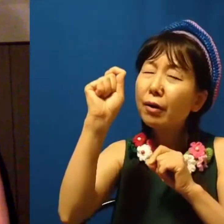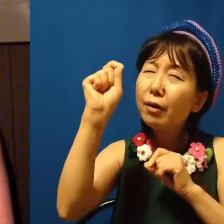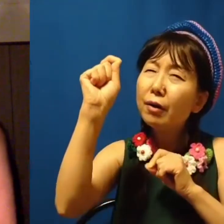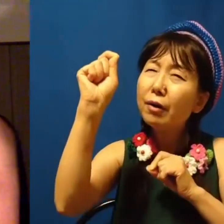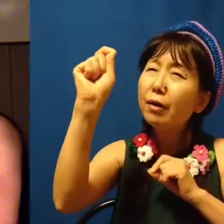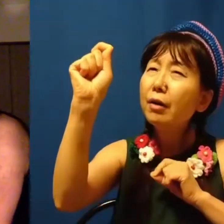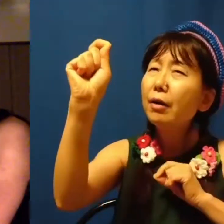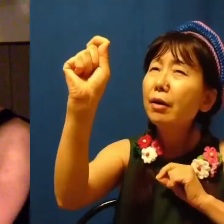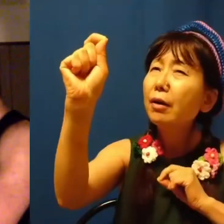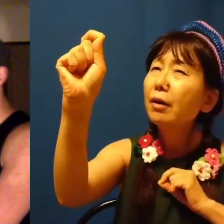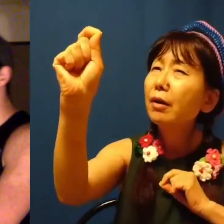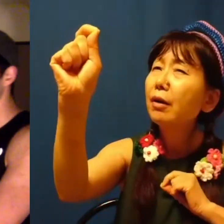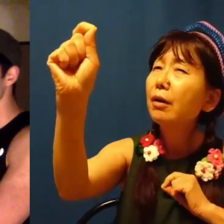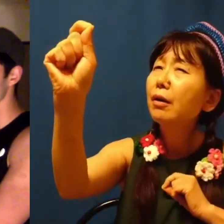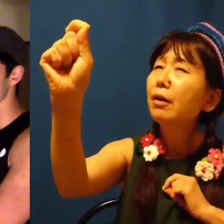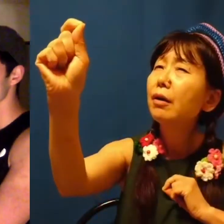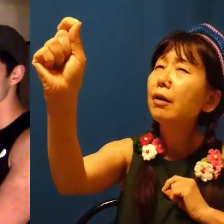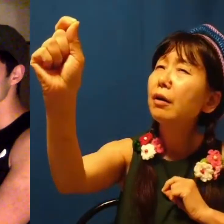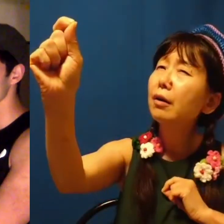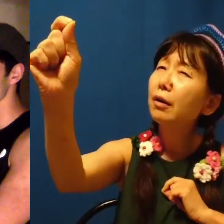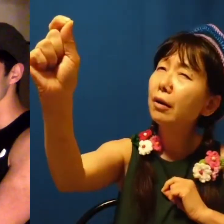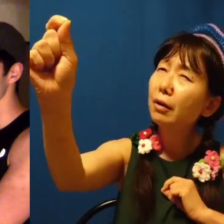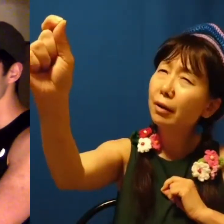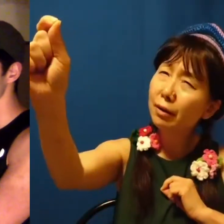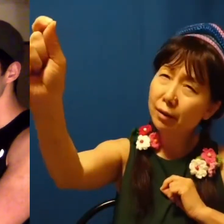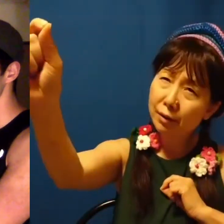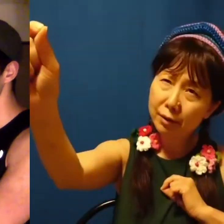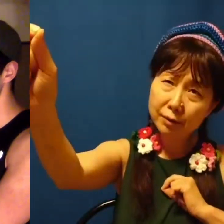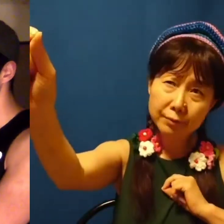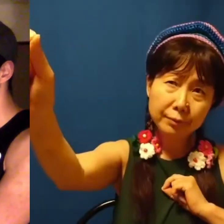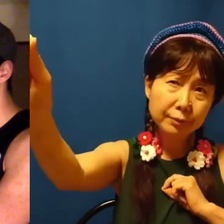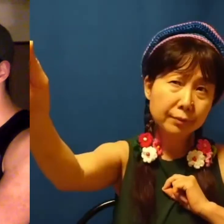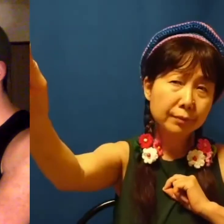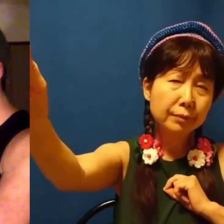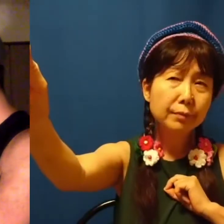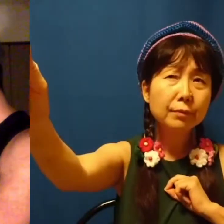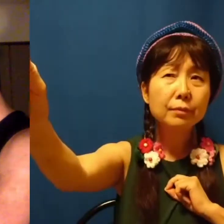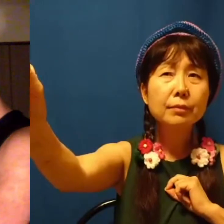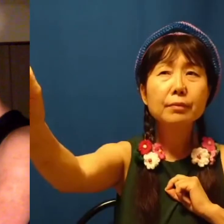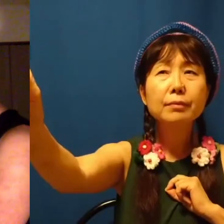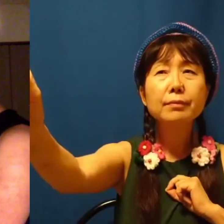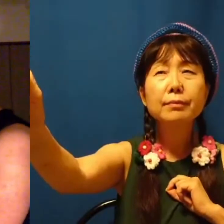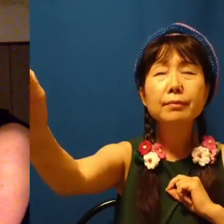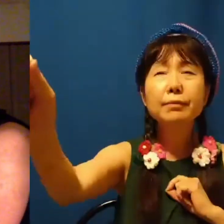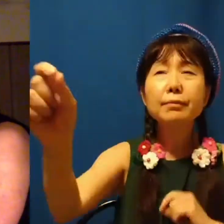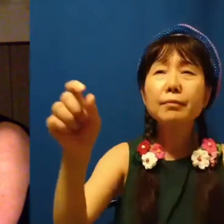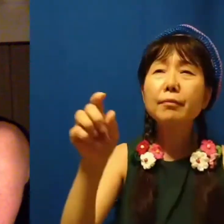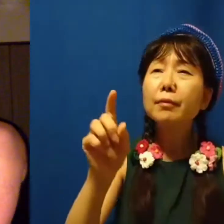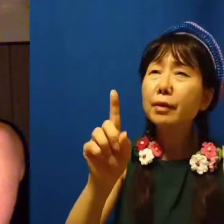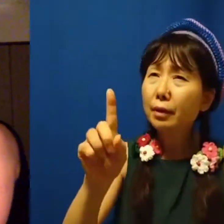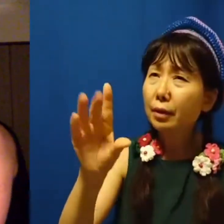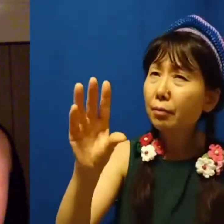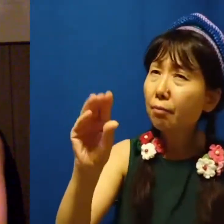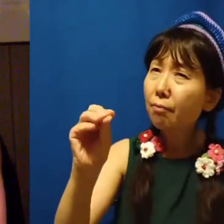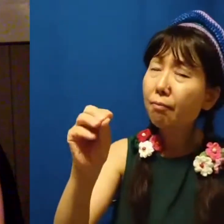Ten thousand